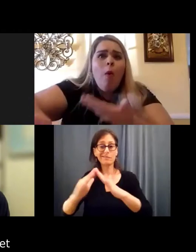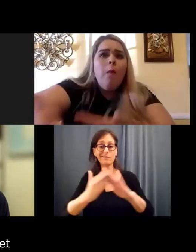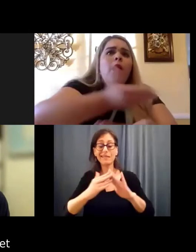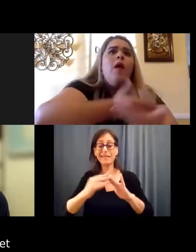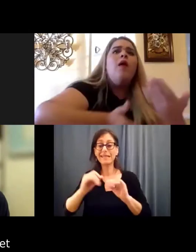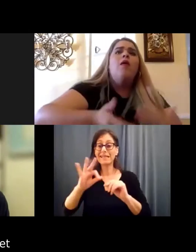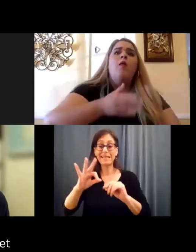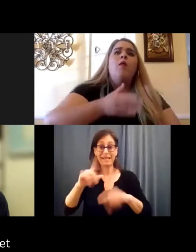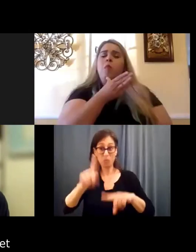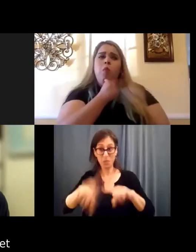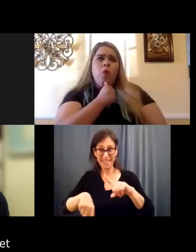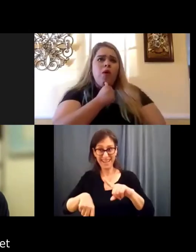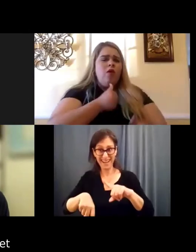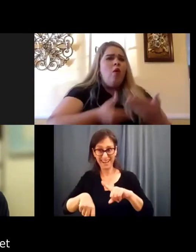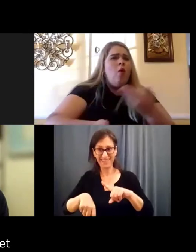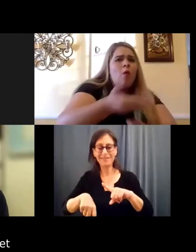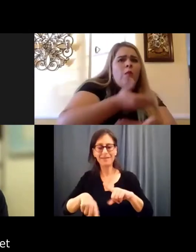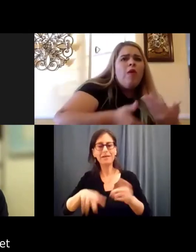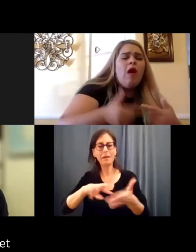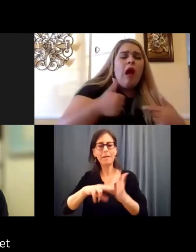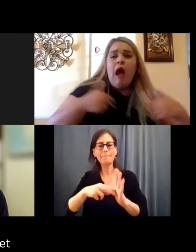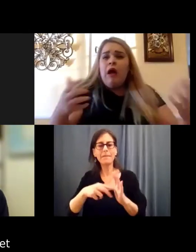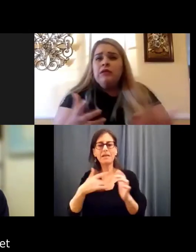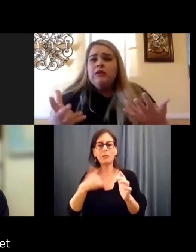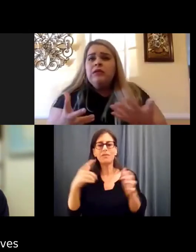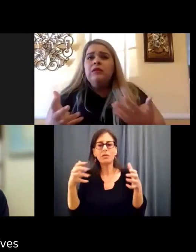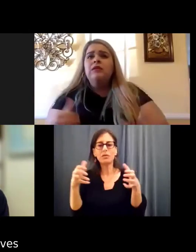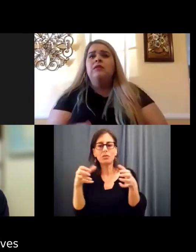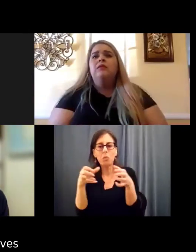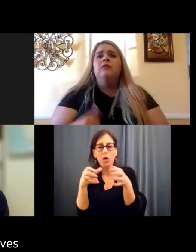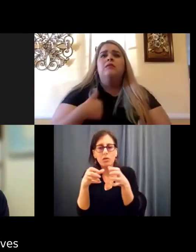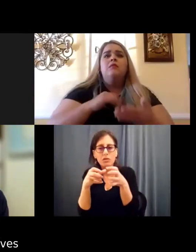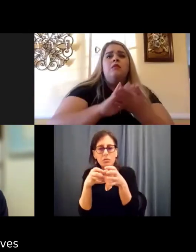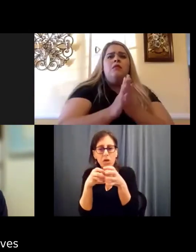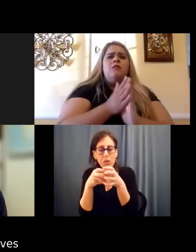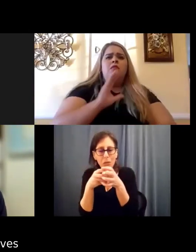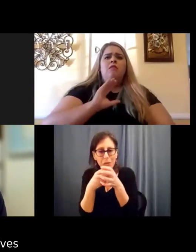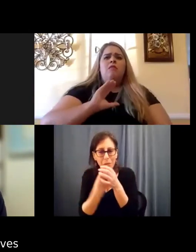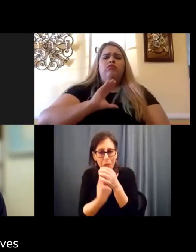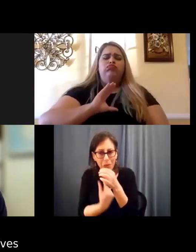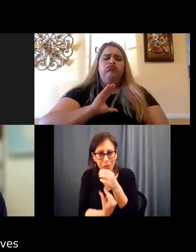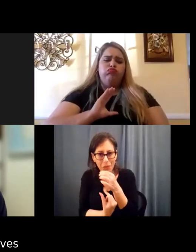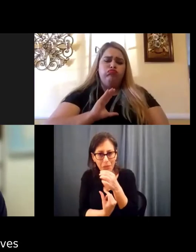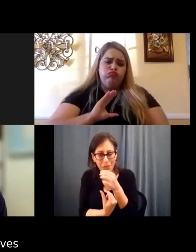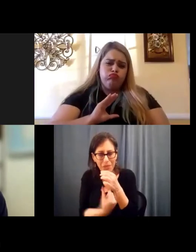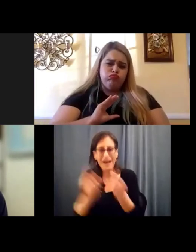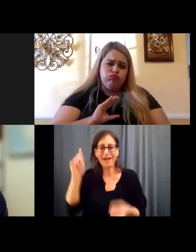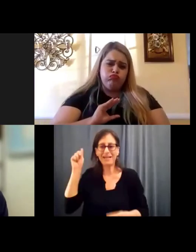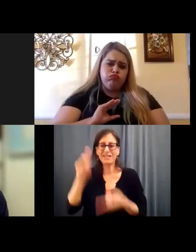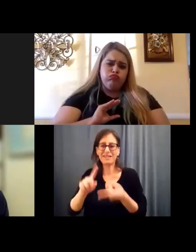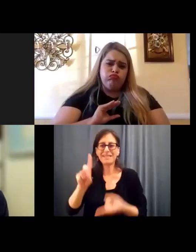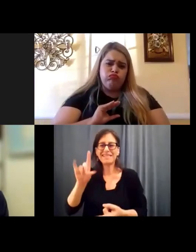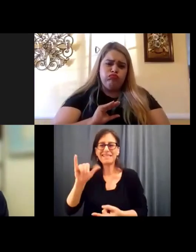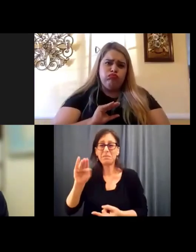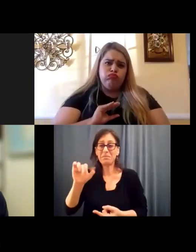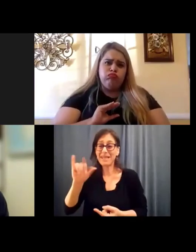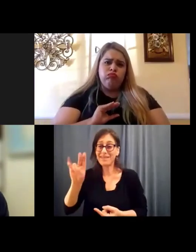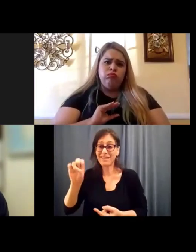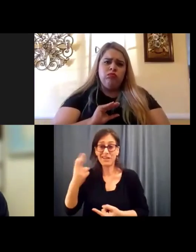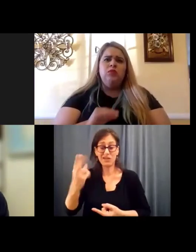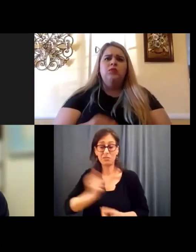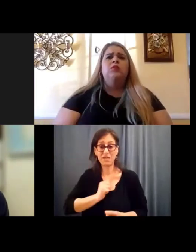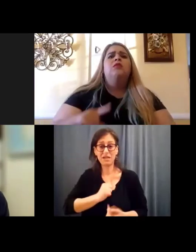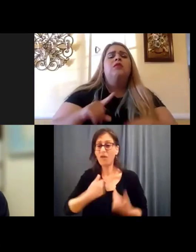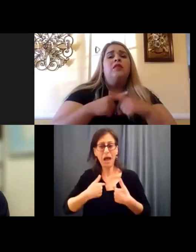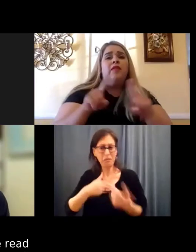then we start to get smaller and smaller and diminish ourselves in multiple ways. And, and that's, I mean, I'm not a